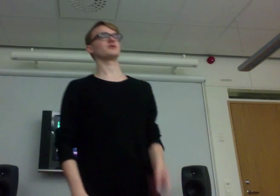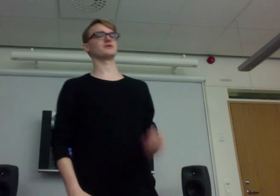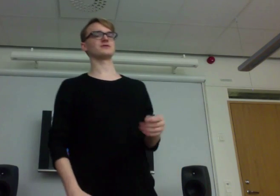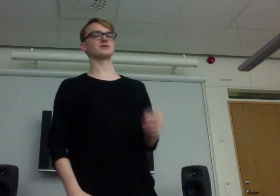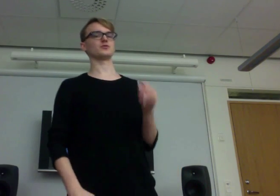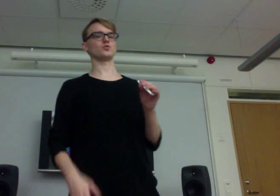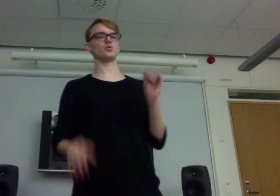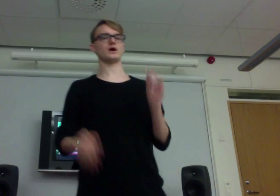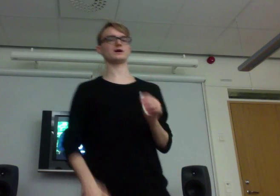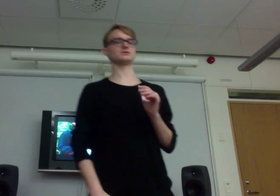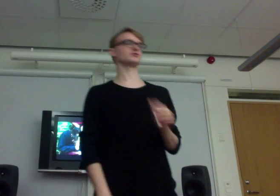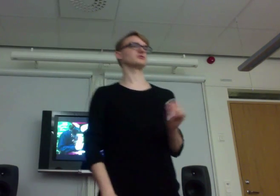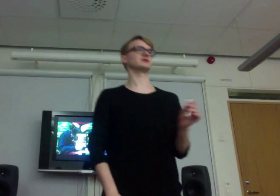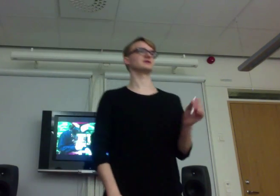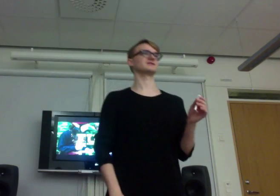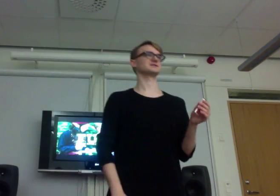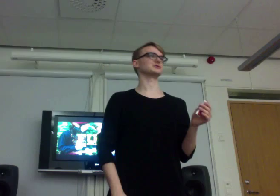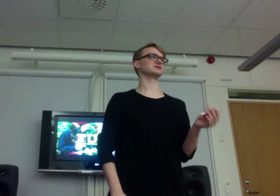So, why do we do this?